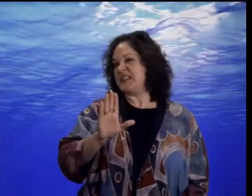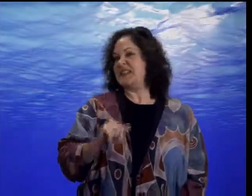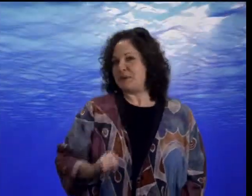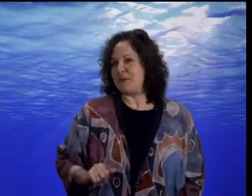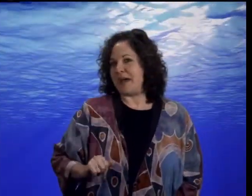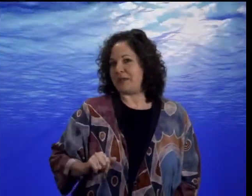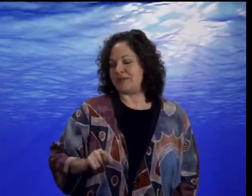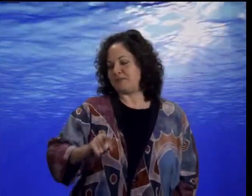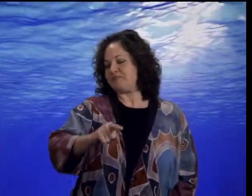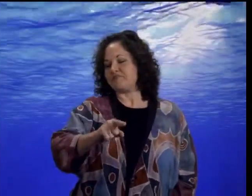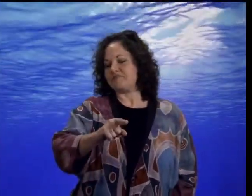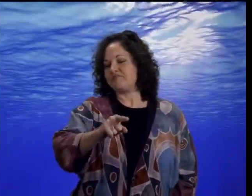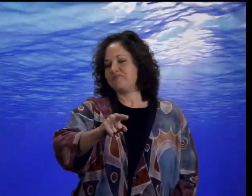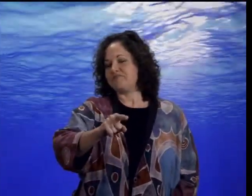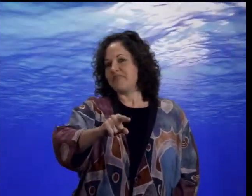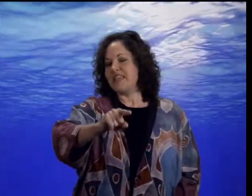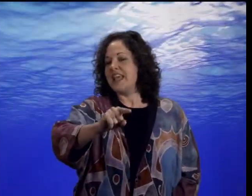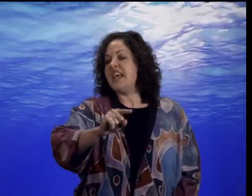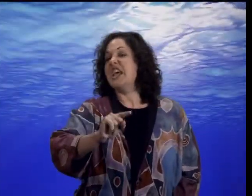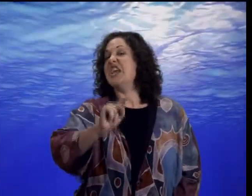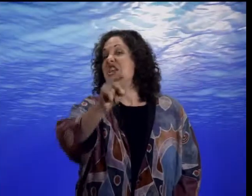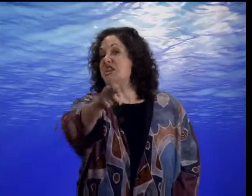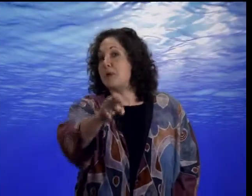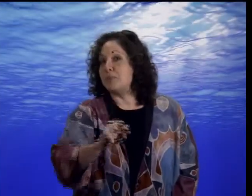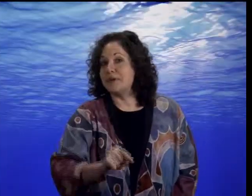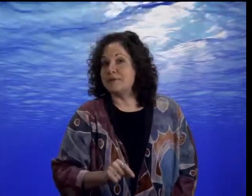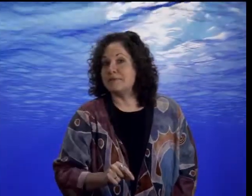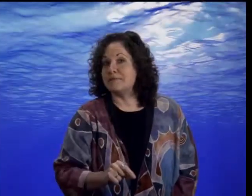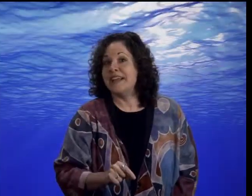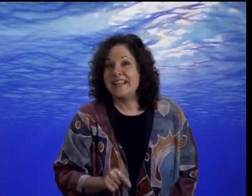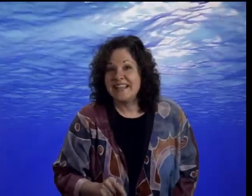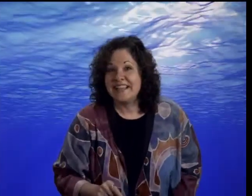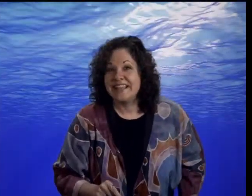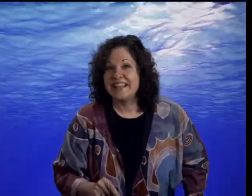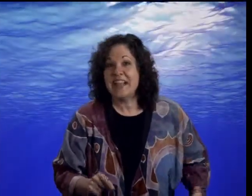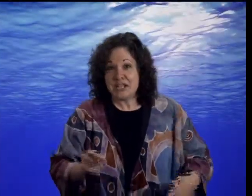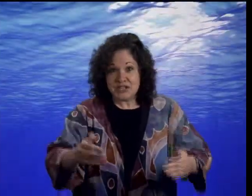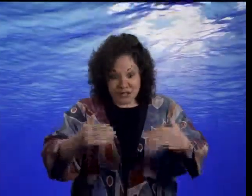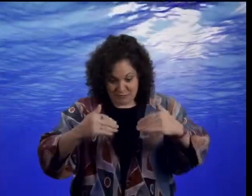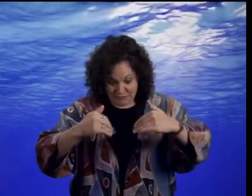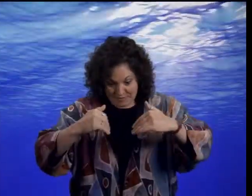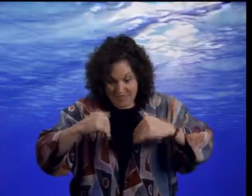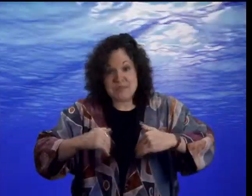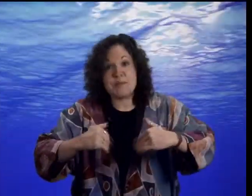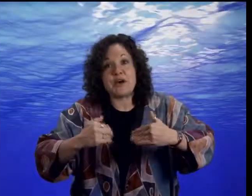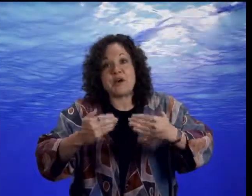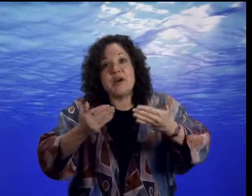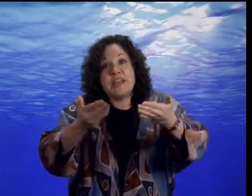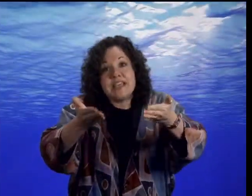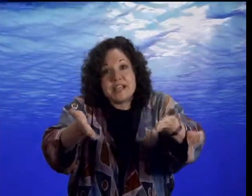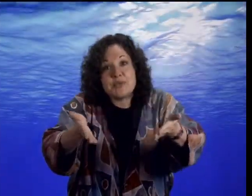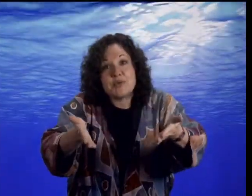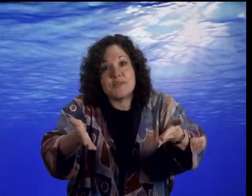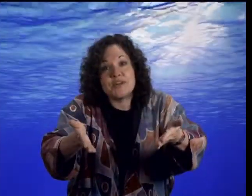is a simple matter. You jump. You jump from this puddle into the river